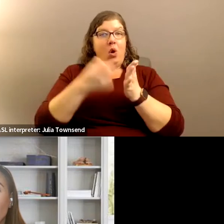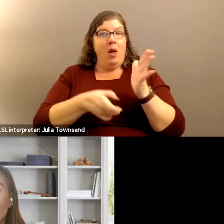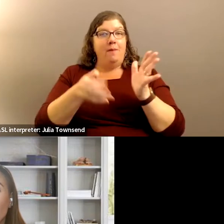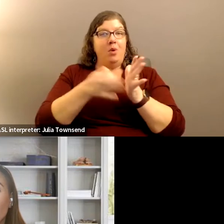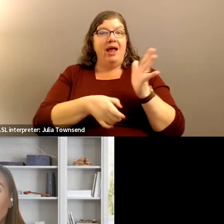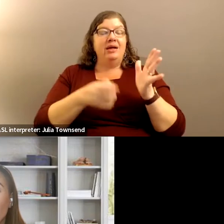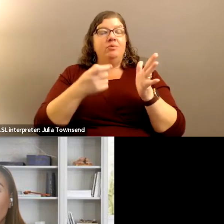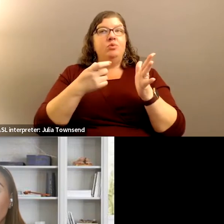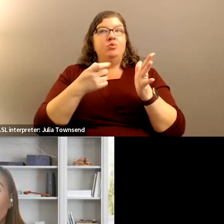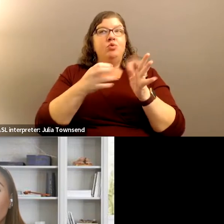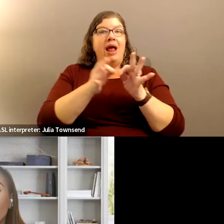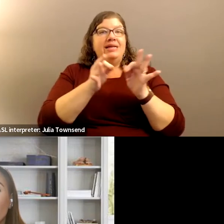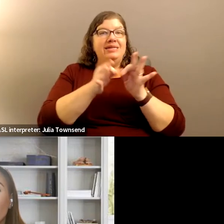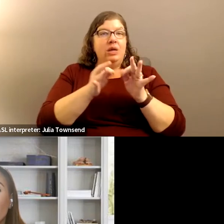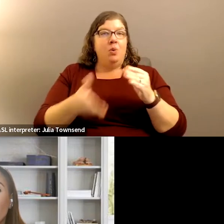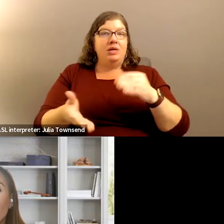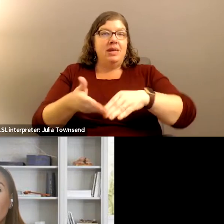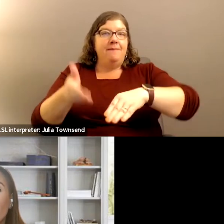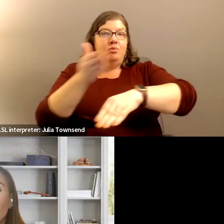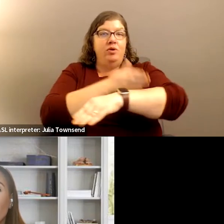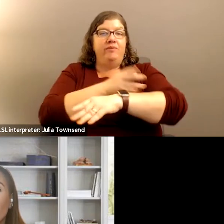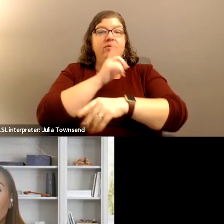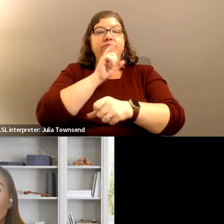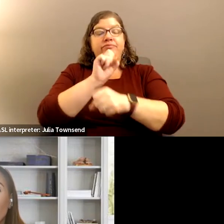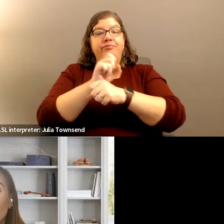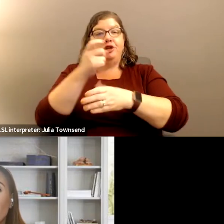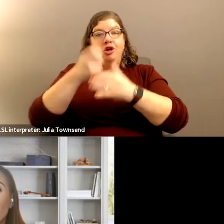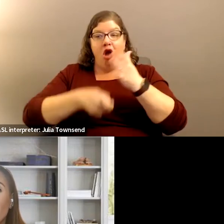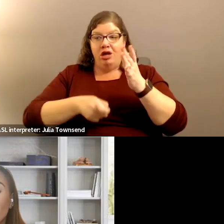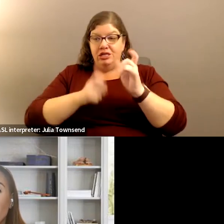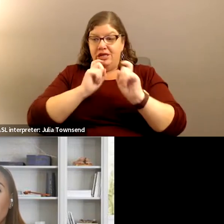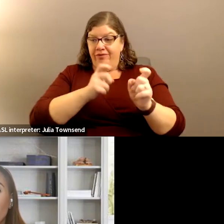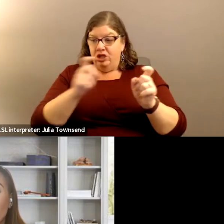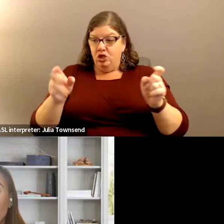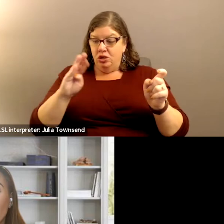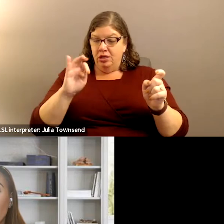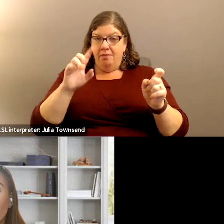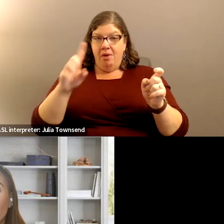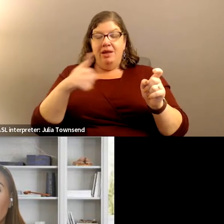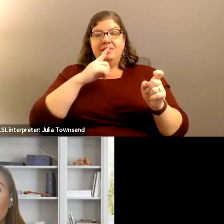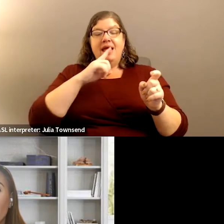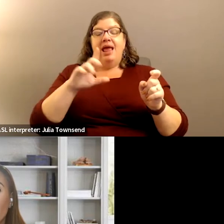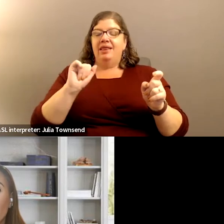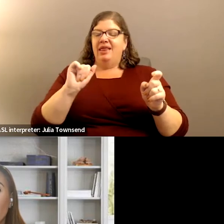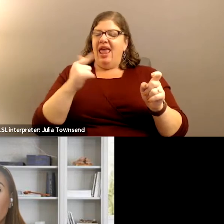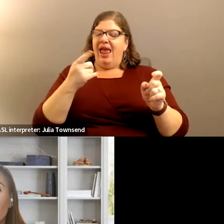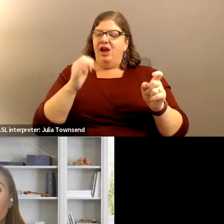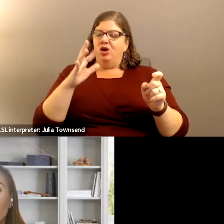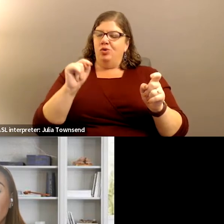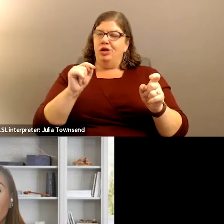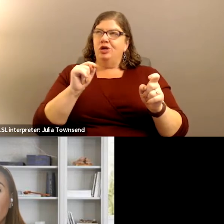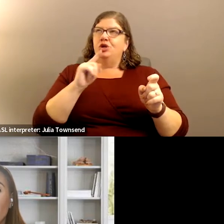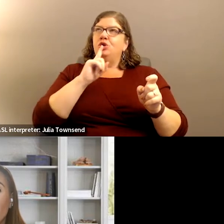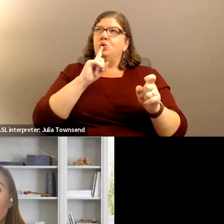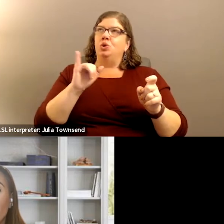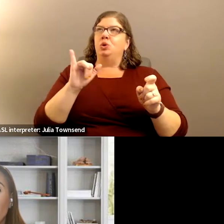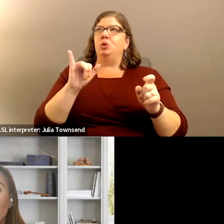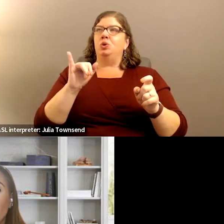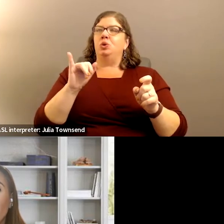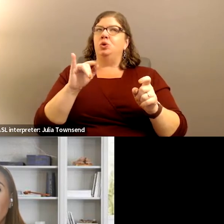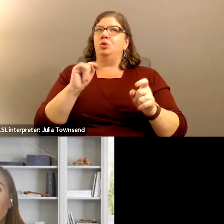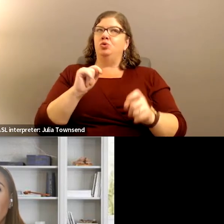was improved. The actual cost of issuing the bonds, or what they say the aggregate true interest cost,